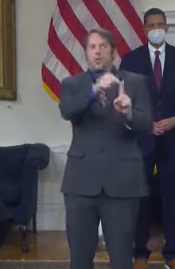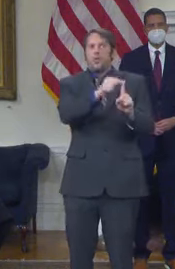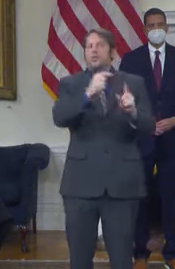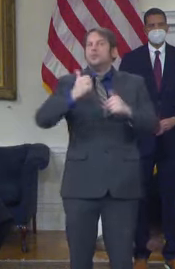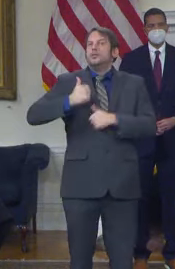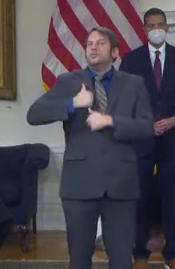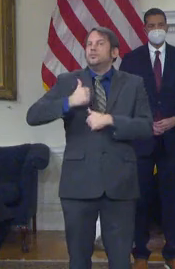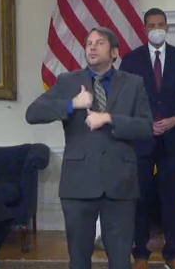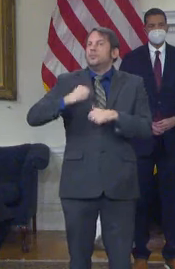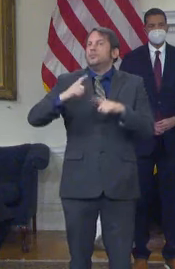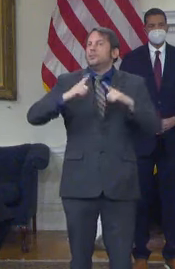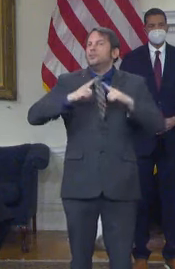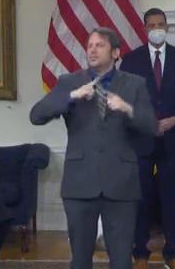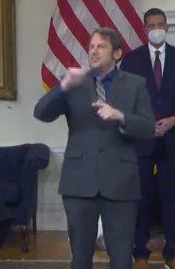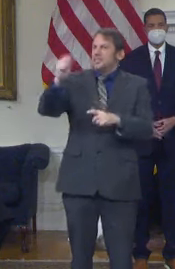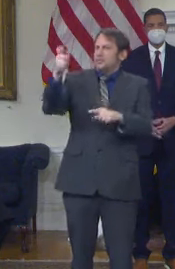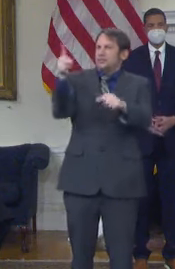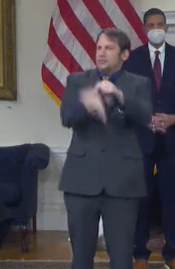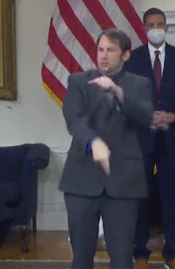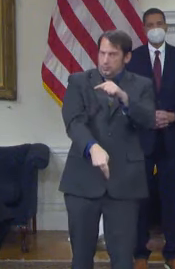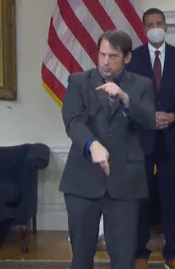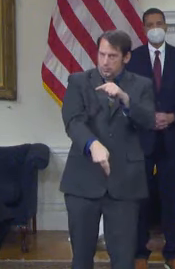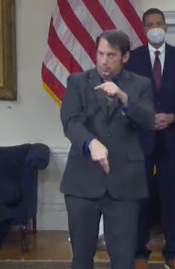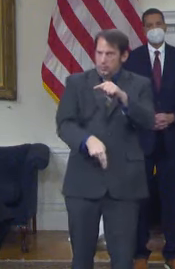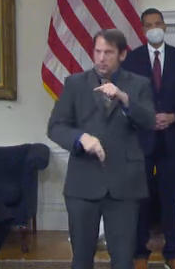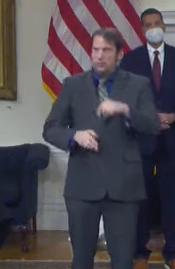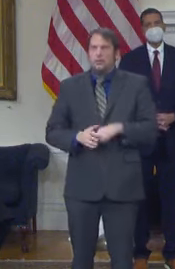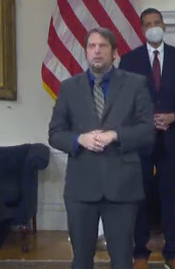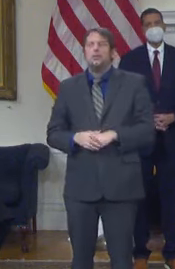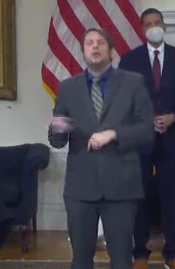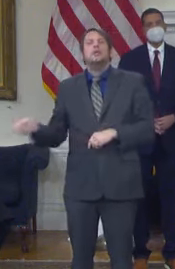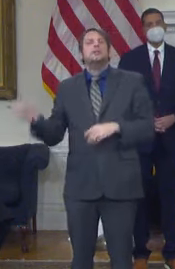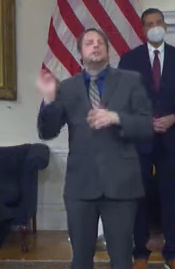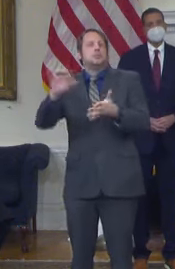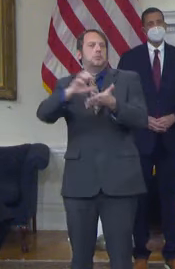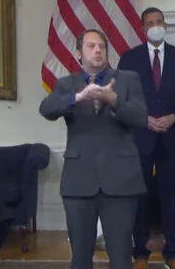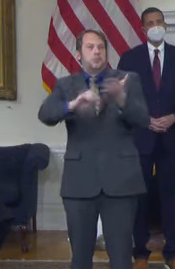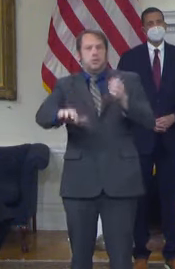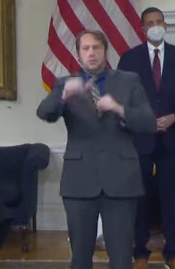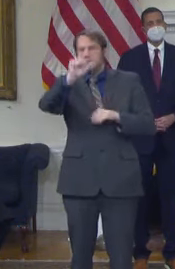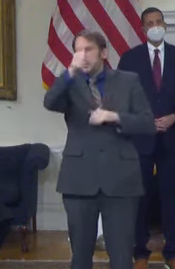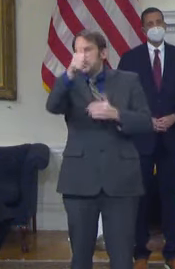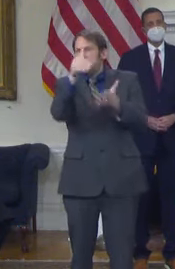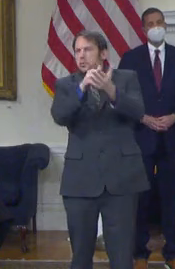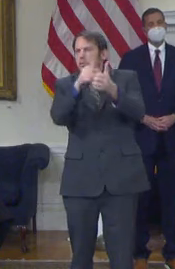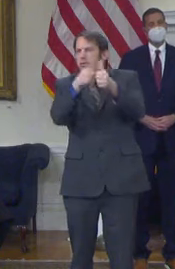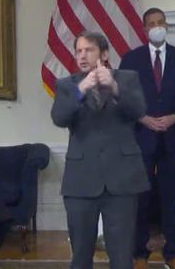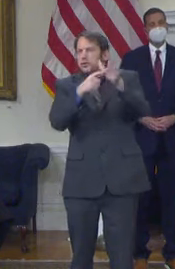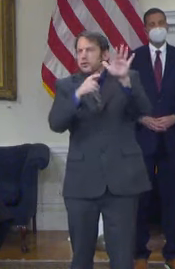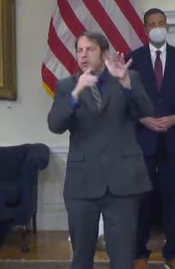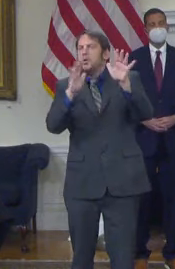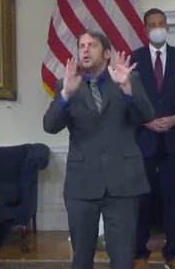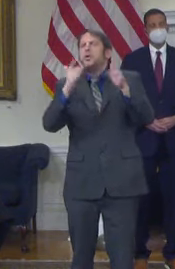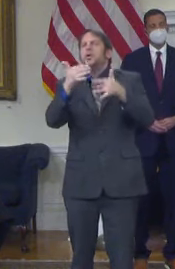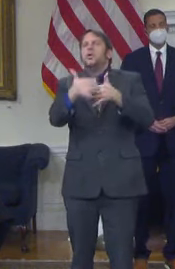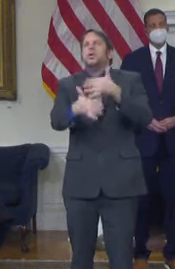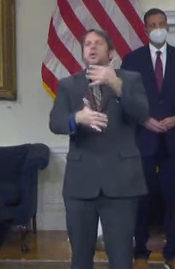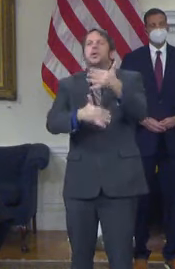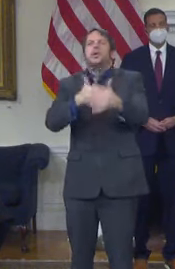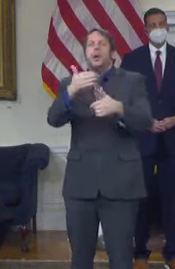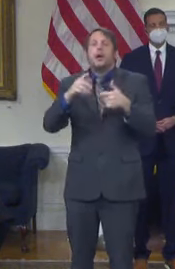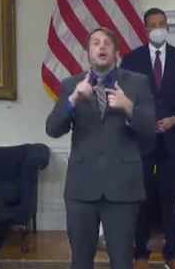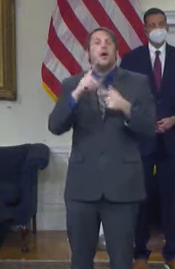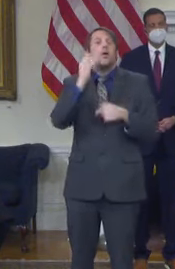little chunk of it and said, we'll eliminate the first 10,000 of taxes. And then we did the same thing for hometown heroes with cops and